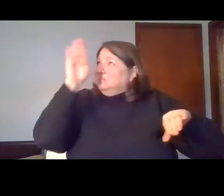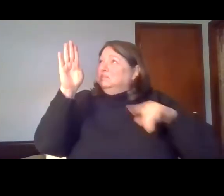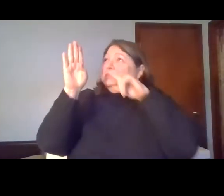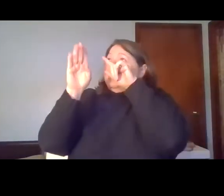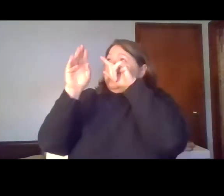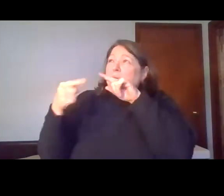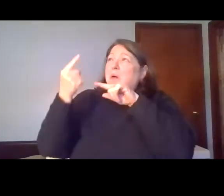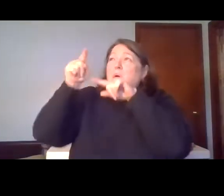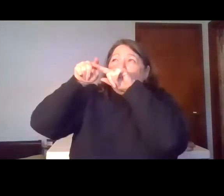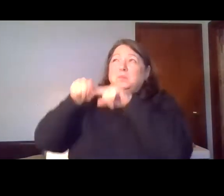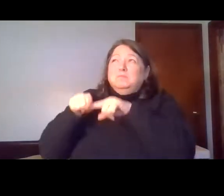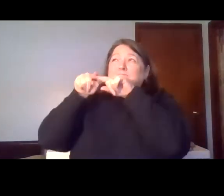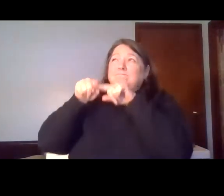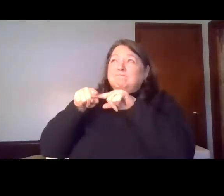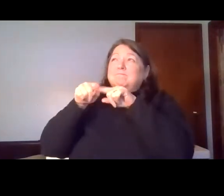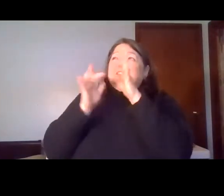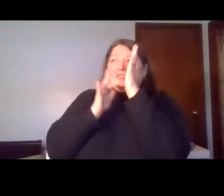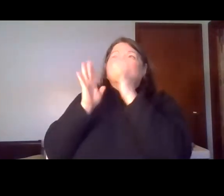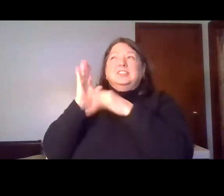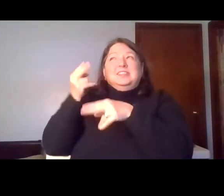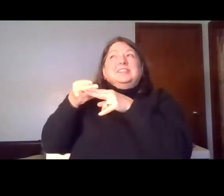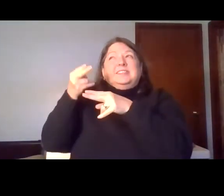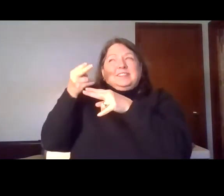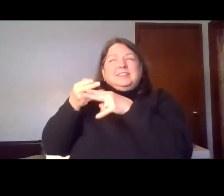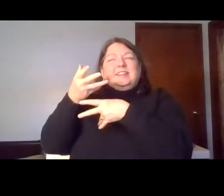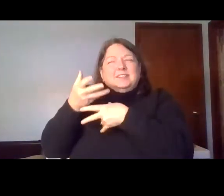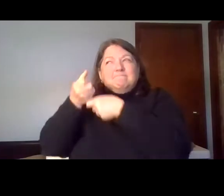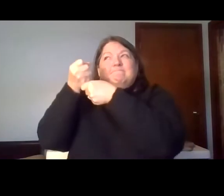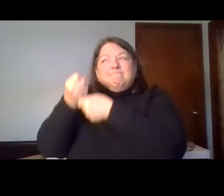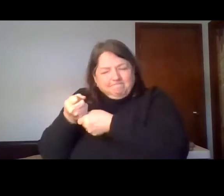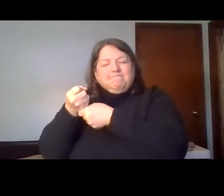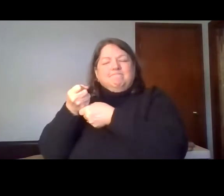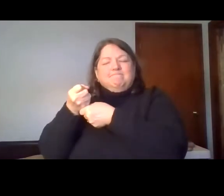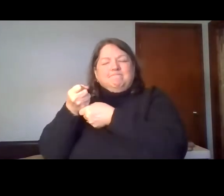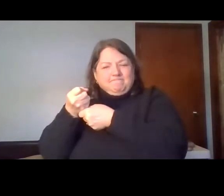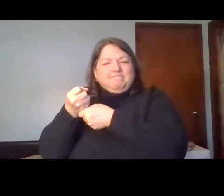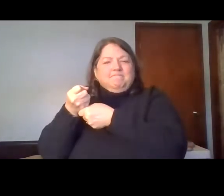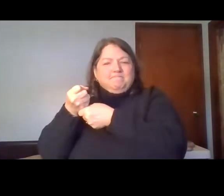but only trust in Jesus' name.